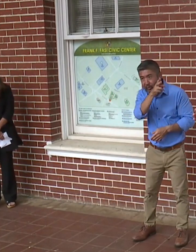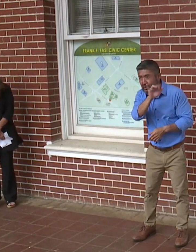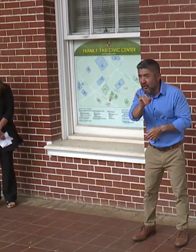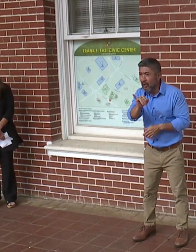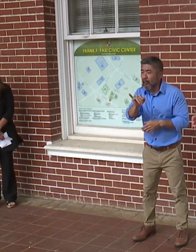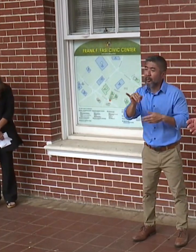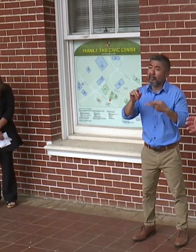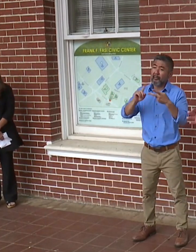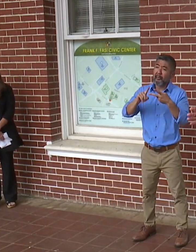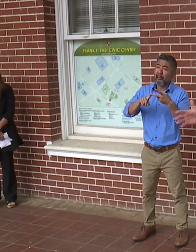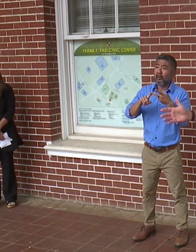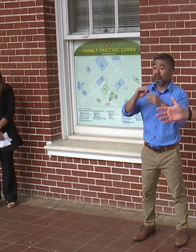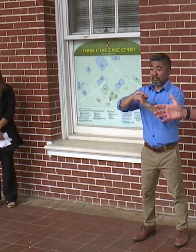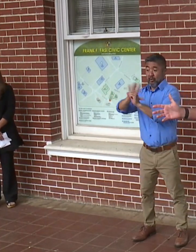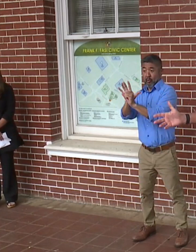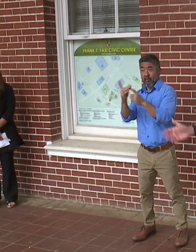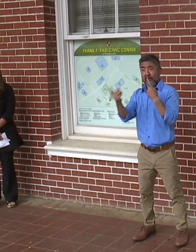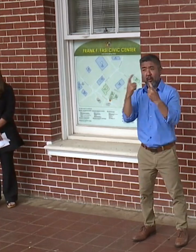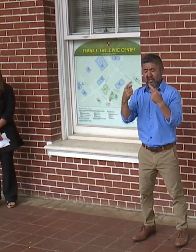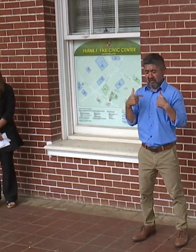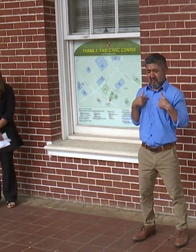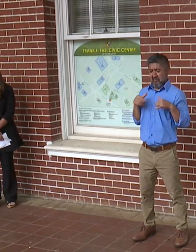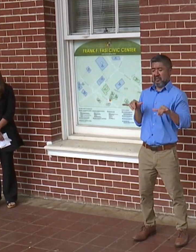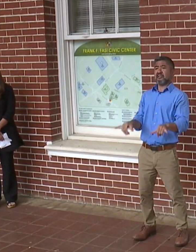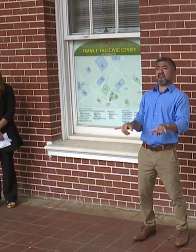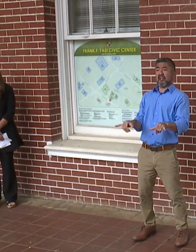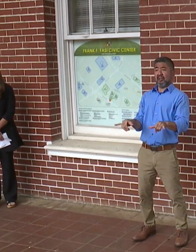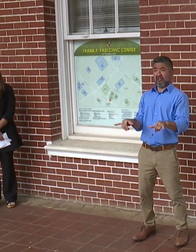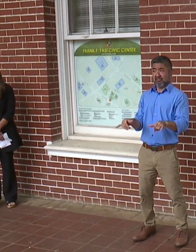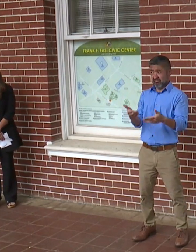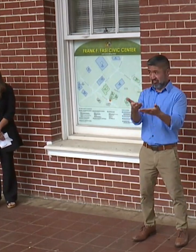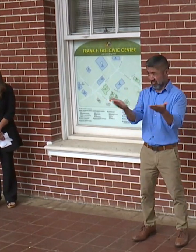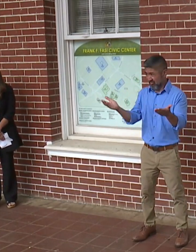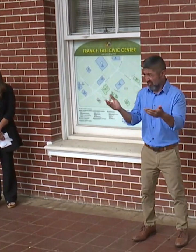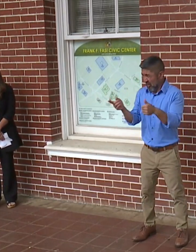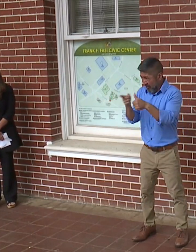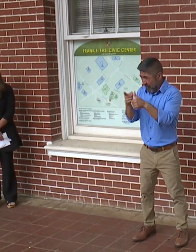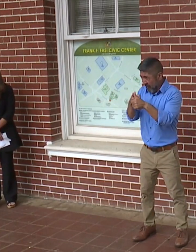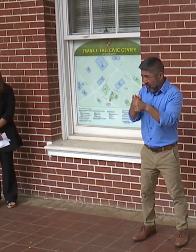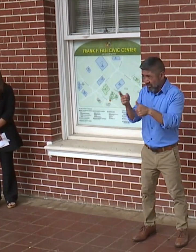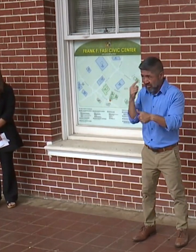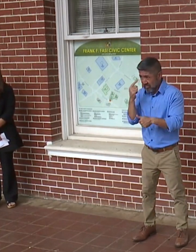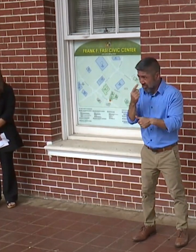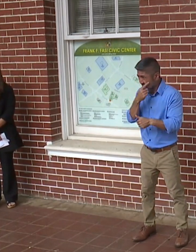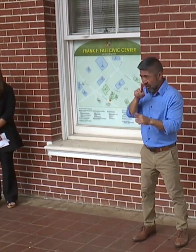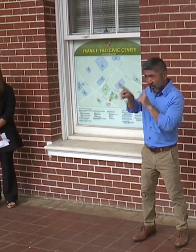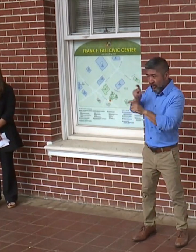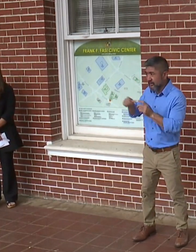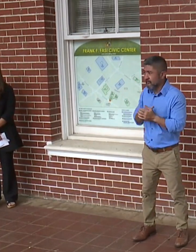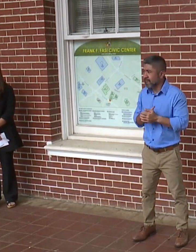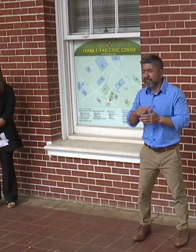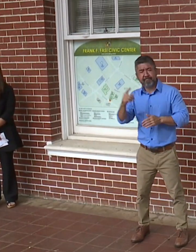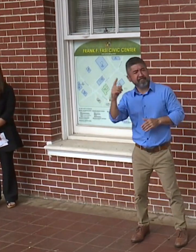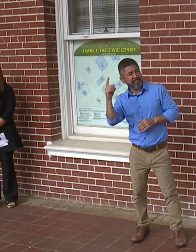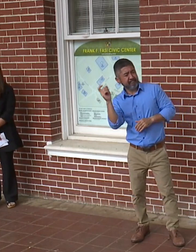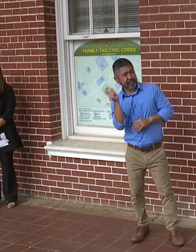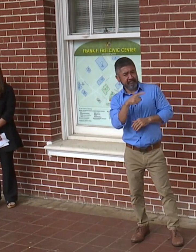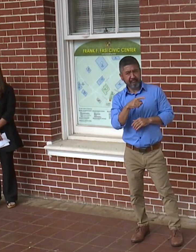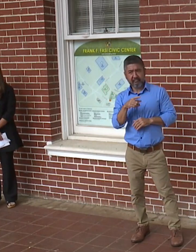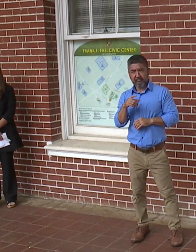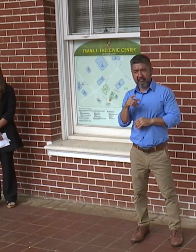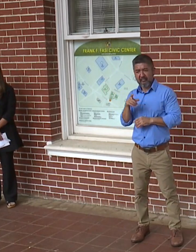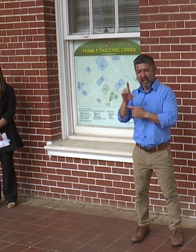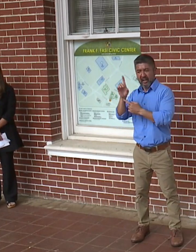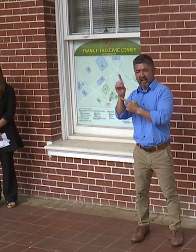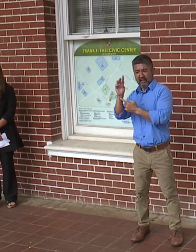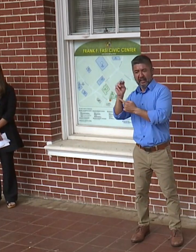ask about COVID related, I'll stay around as long as you have questions. Is that okay to go first? That this stuff? Okay. I'm going to ask about the